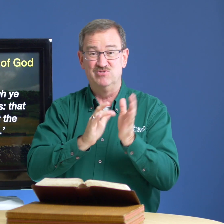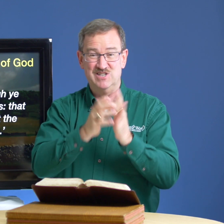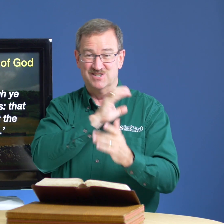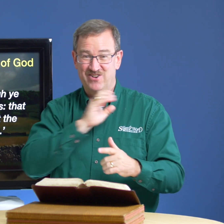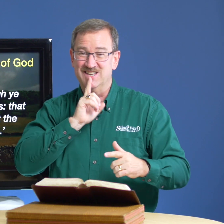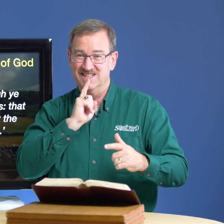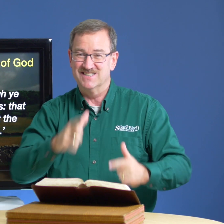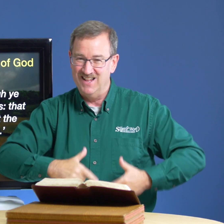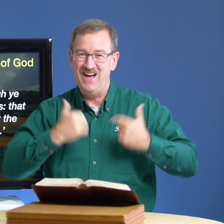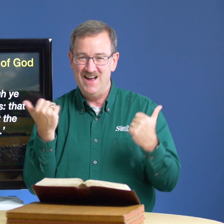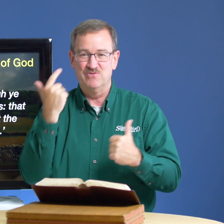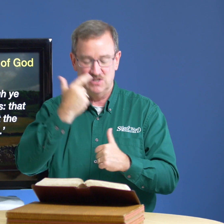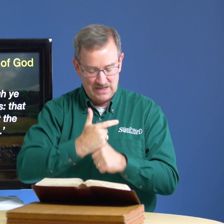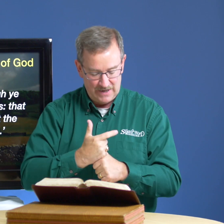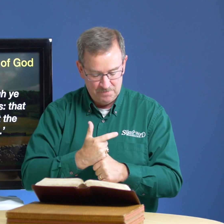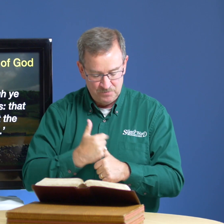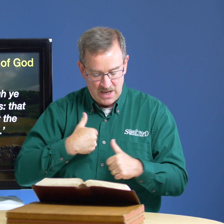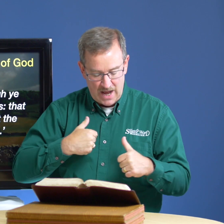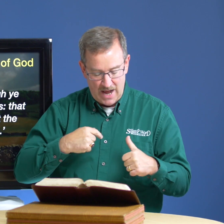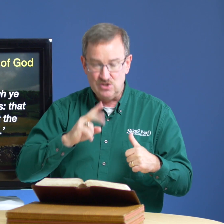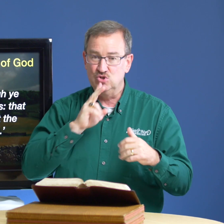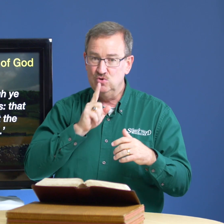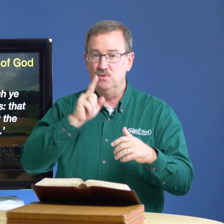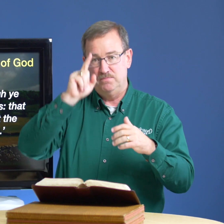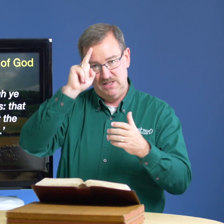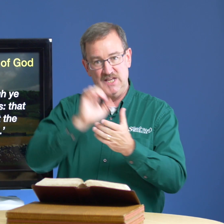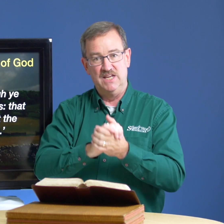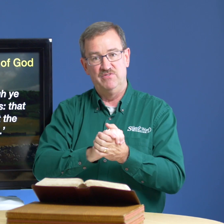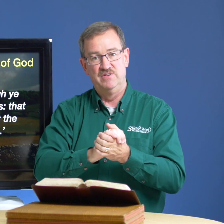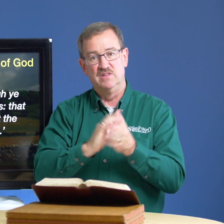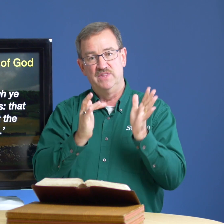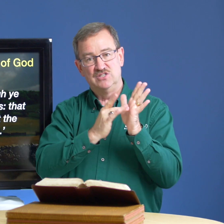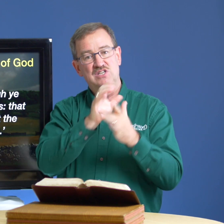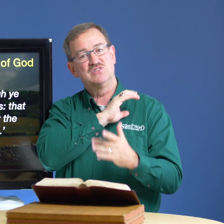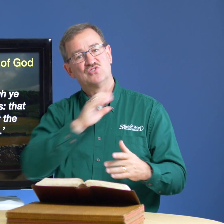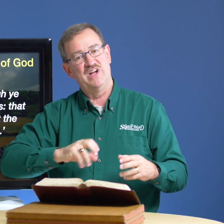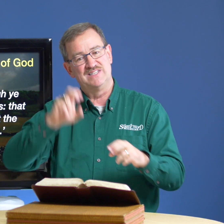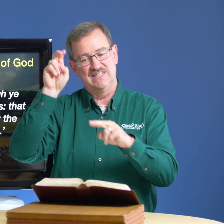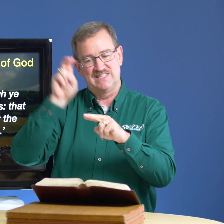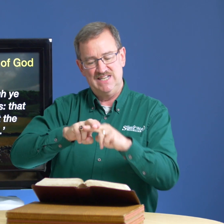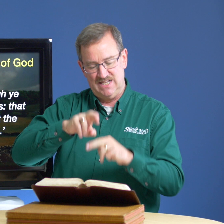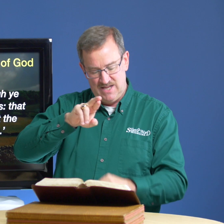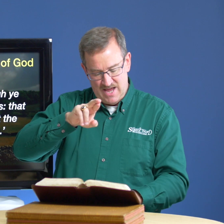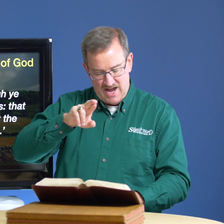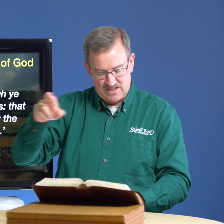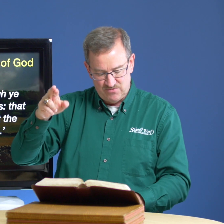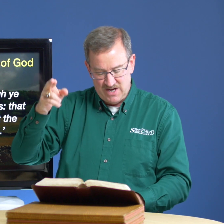jesus christ is alive today i do believe that jesus christ is seated at the right